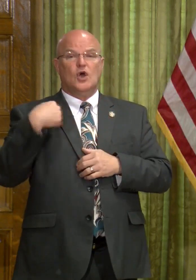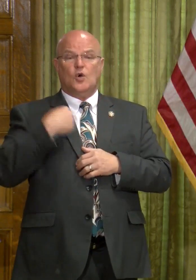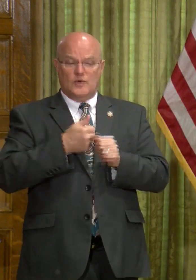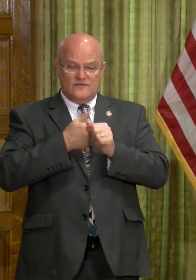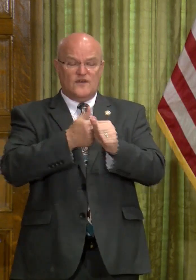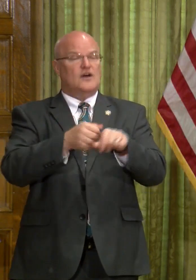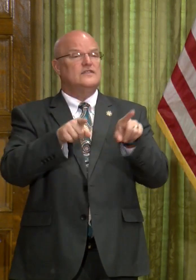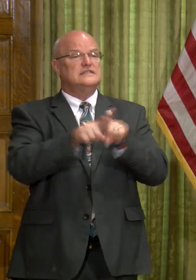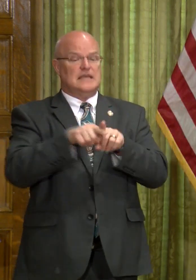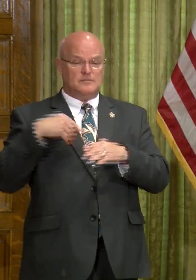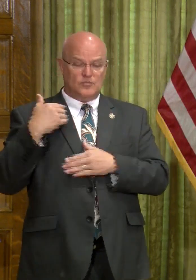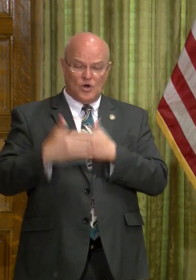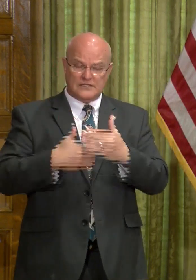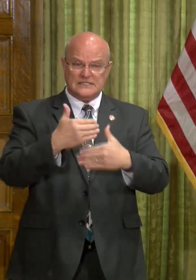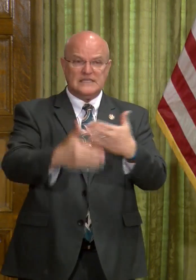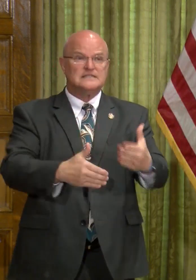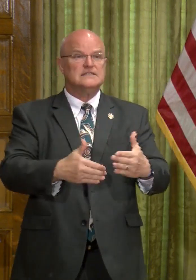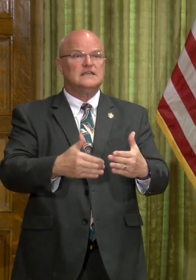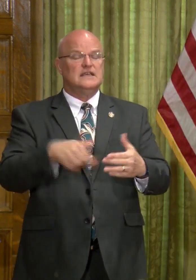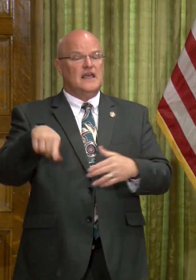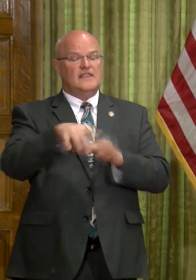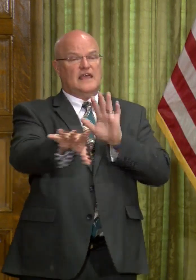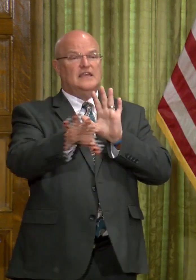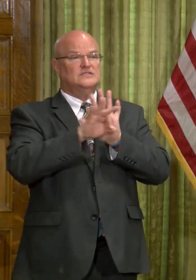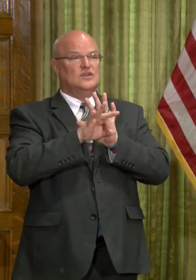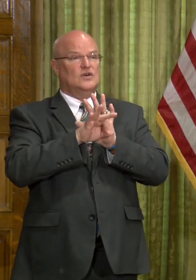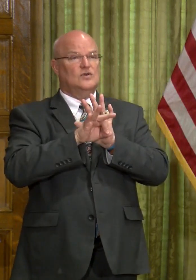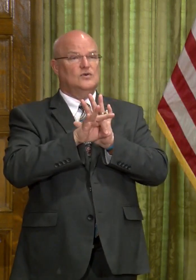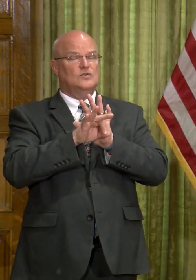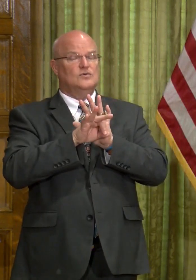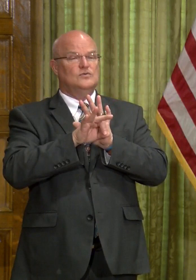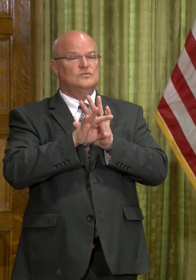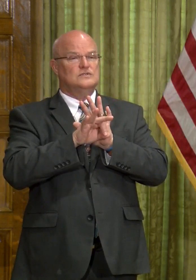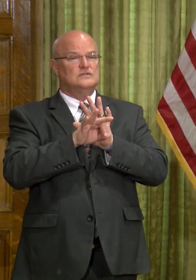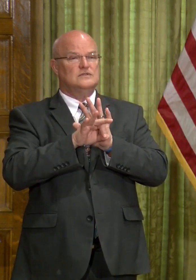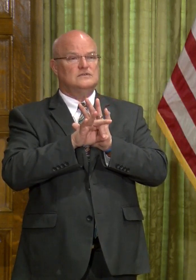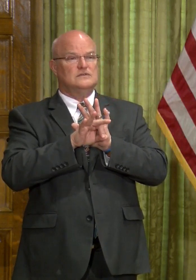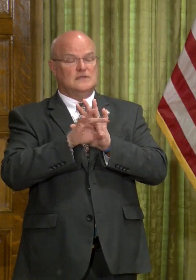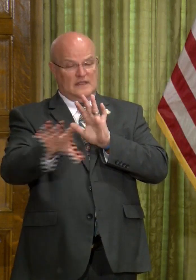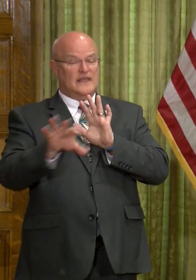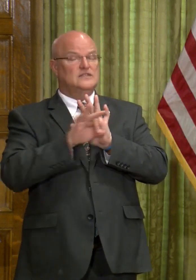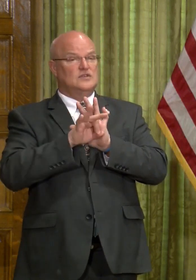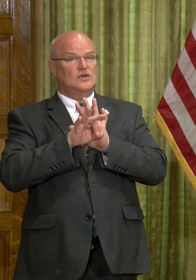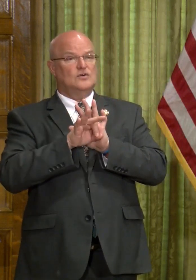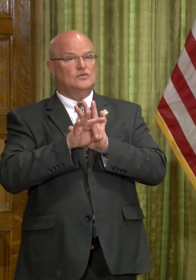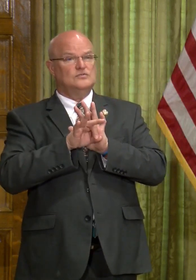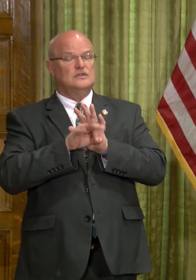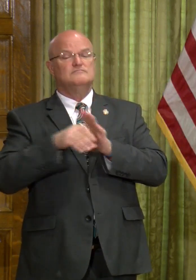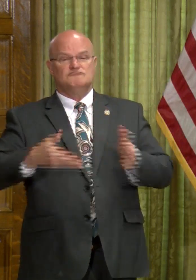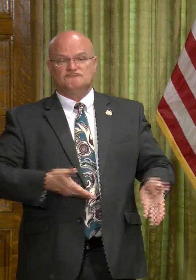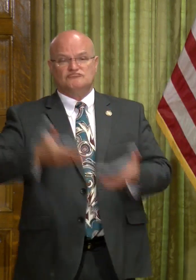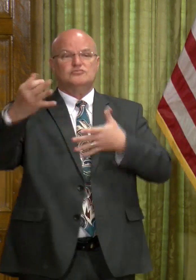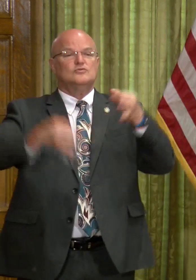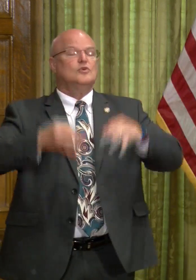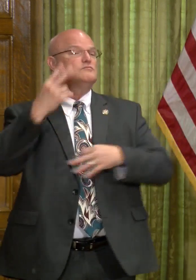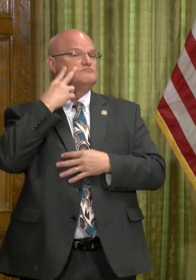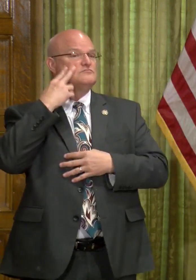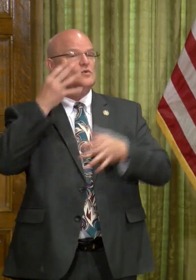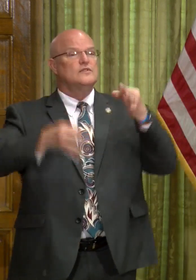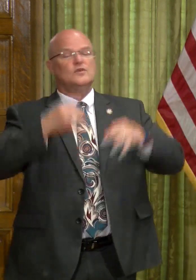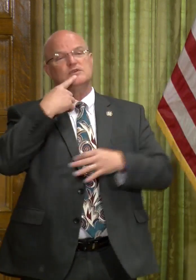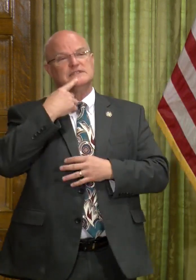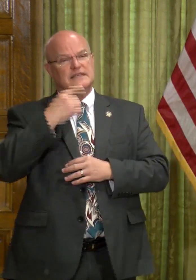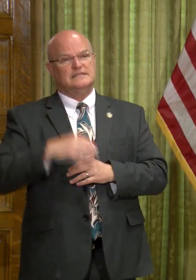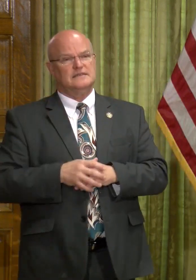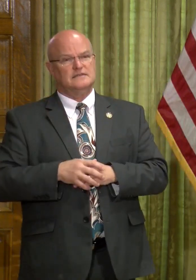so we followed the same process. Uh, they chose, uh, rather than- well, they chose to take it into court. We'll see what the, uh, court